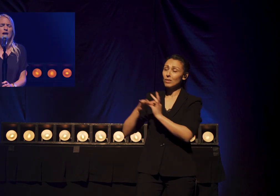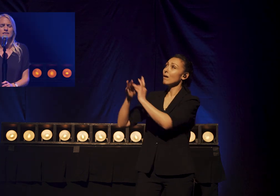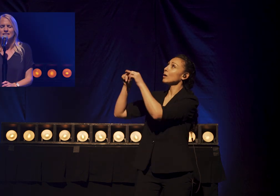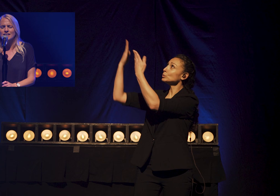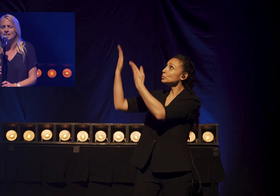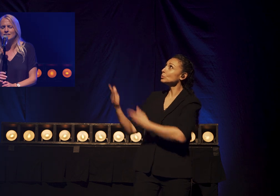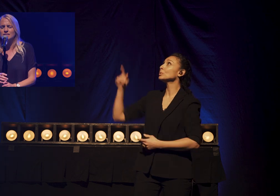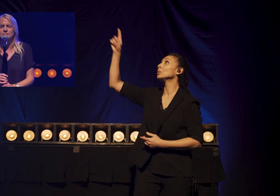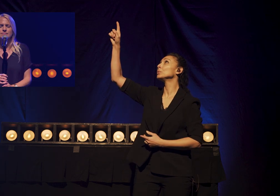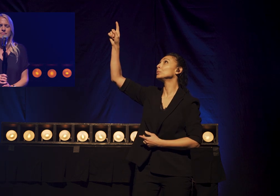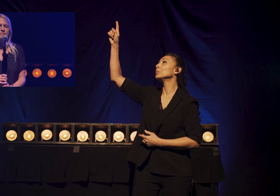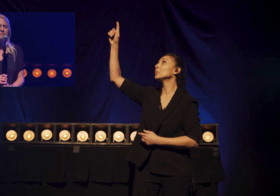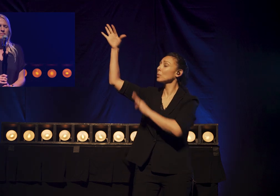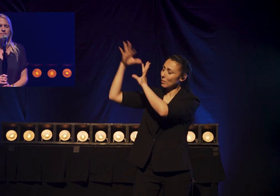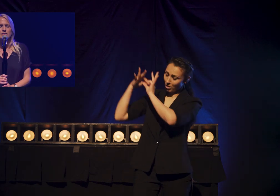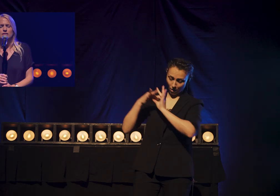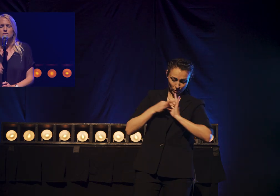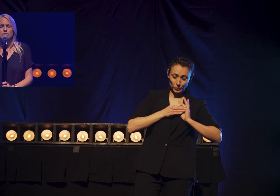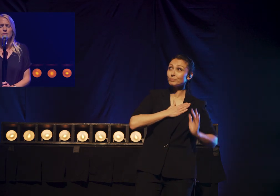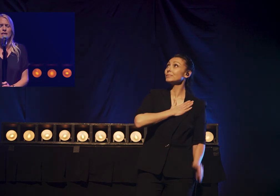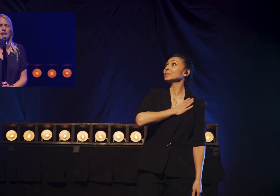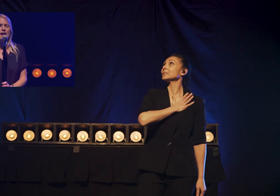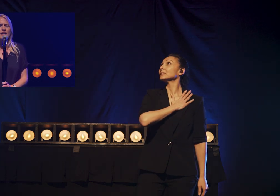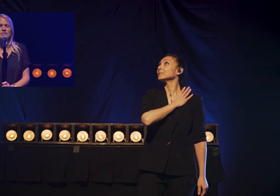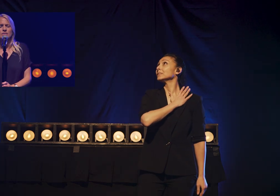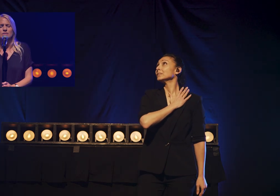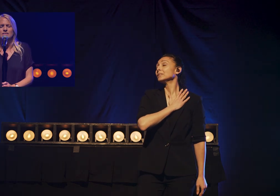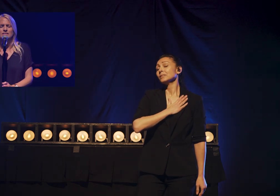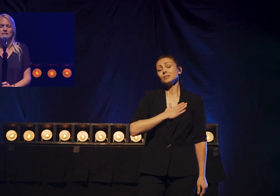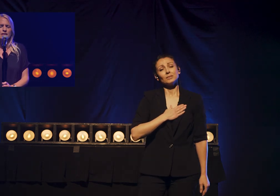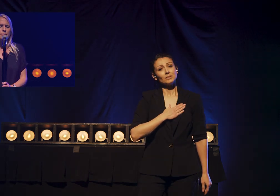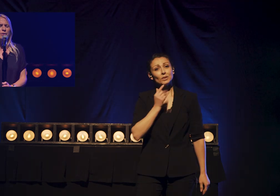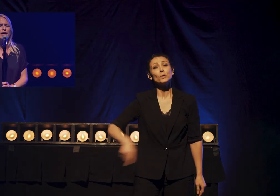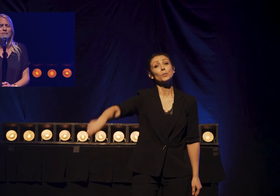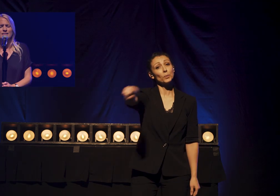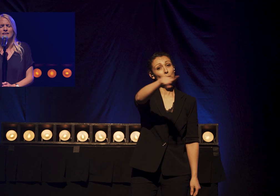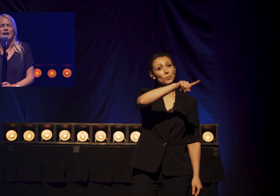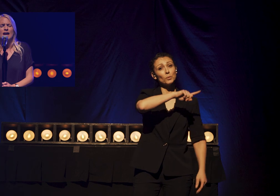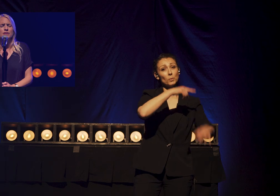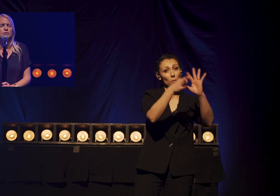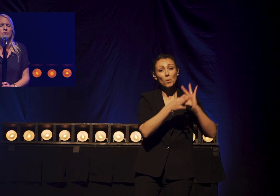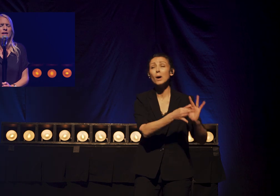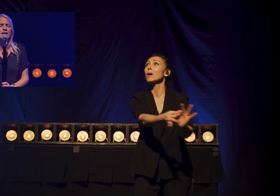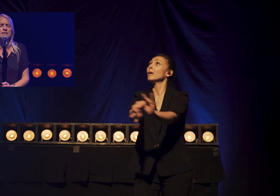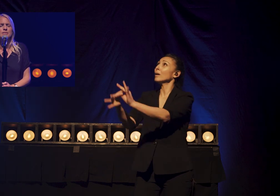to me You belong to a perfect God who reigns